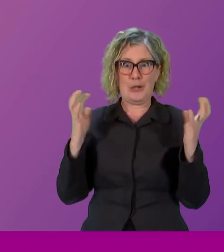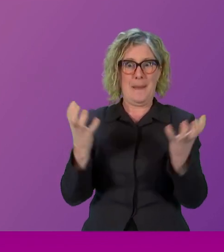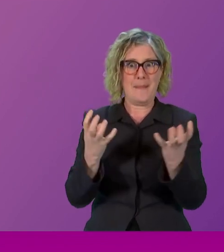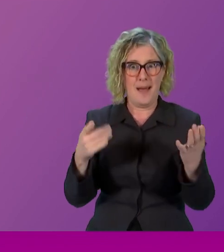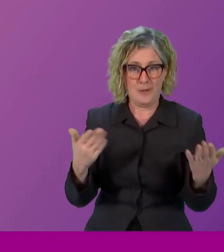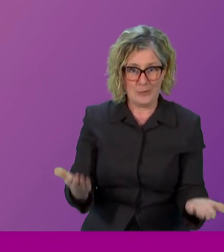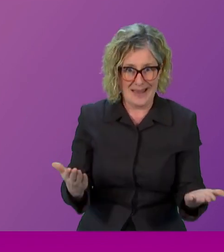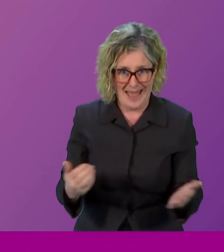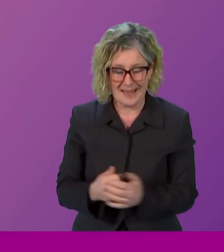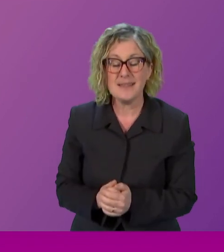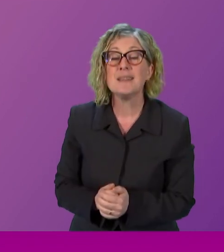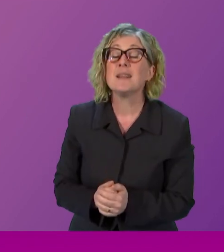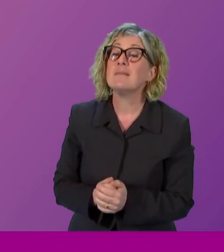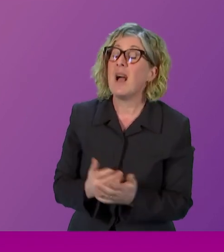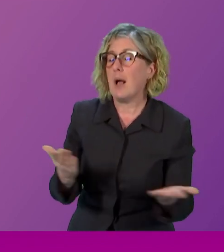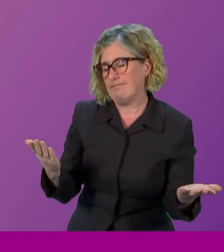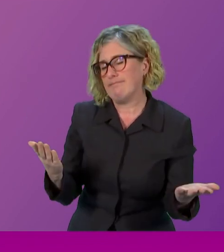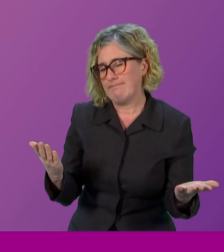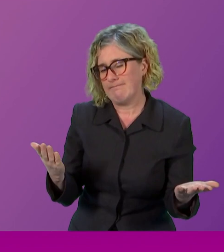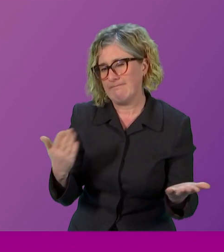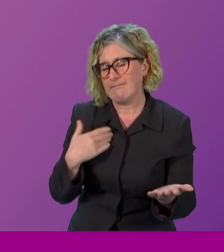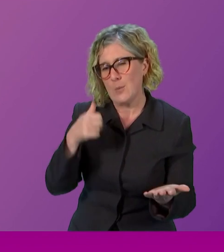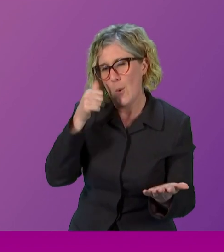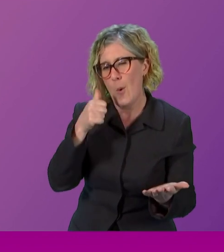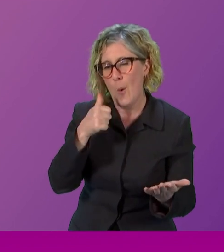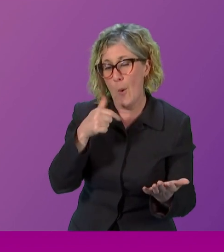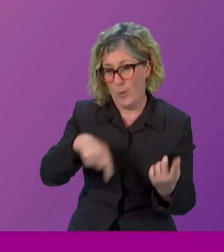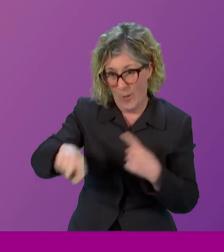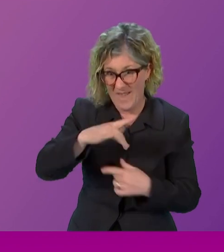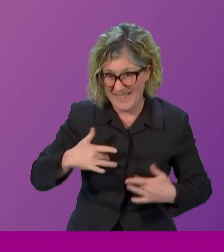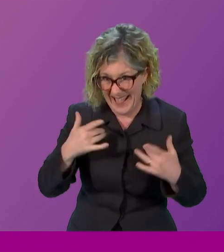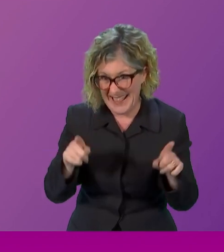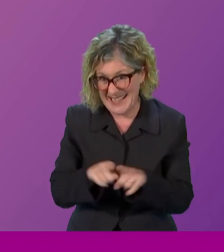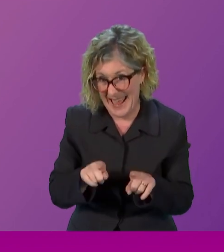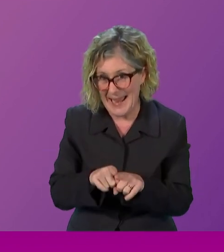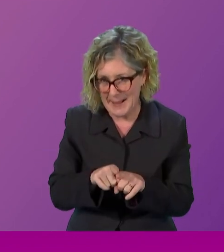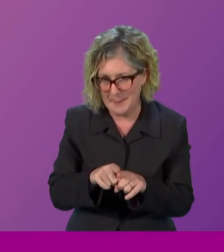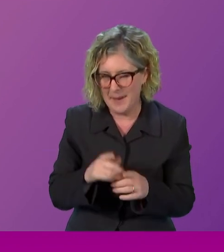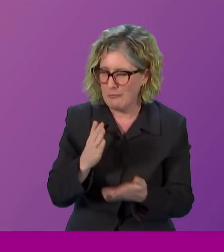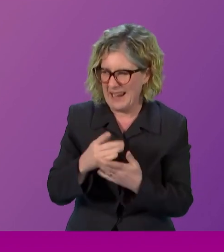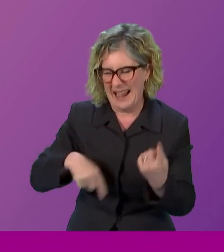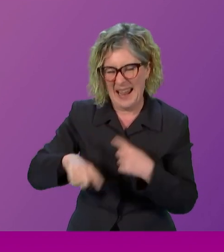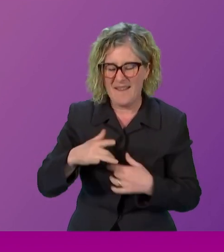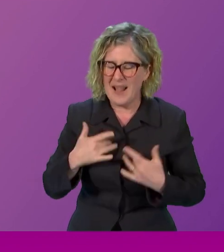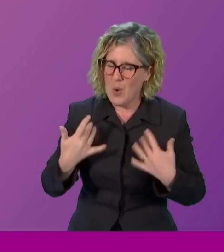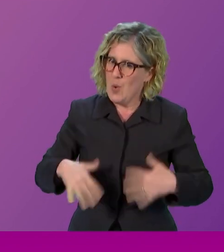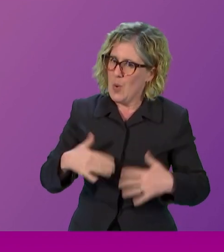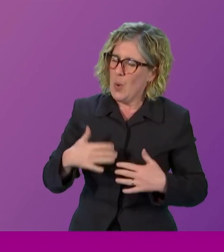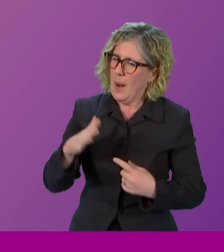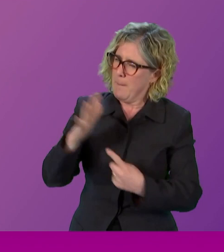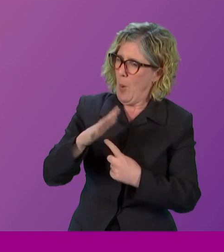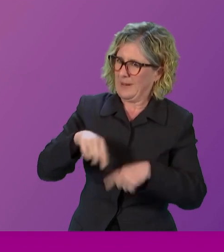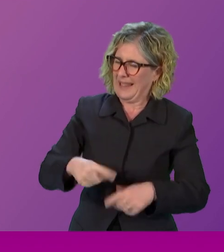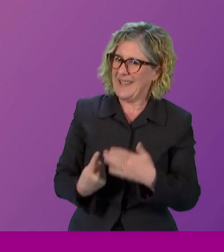I speak for each and every one of us here when I say it's just underlined the importance of this event. And I know that colleagues will rightly,